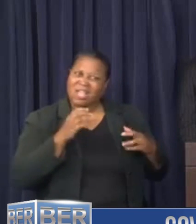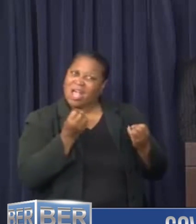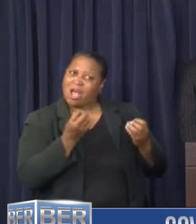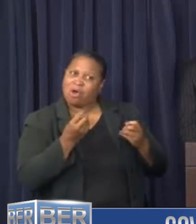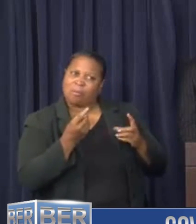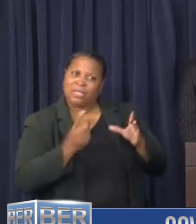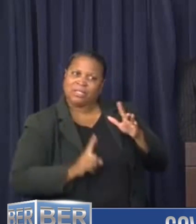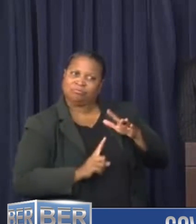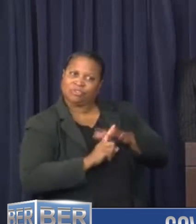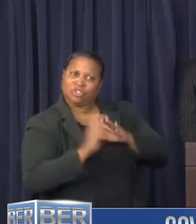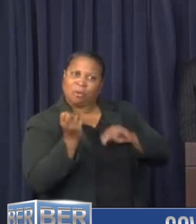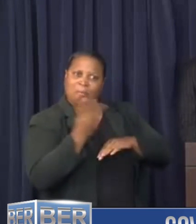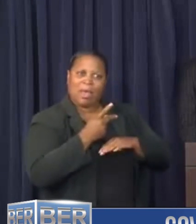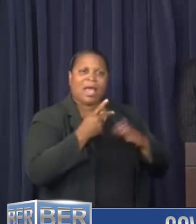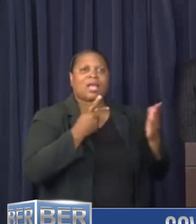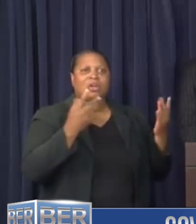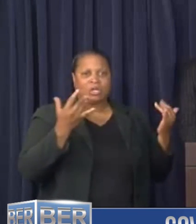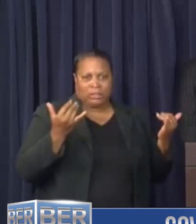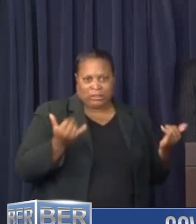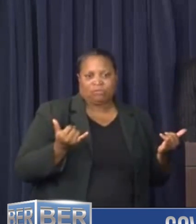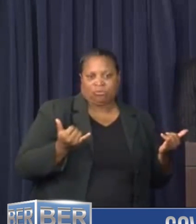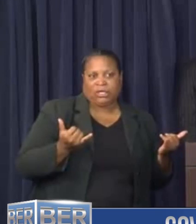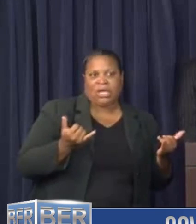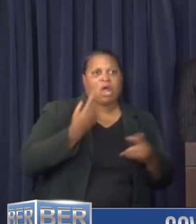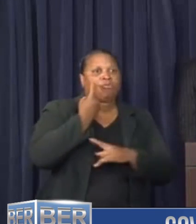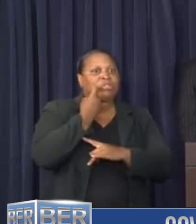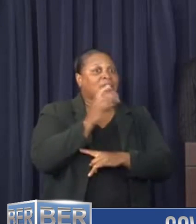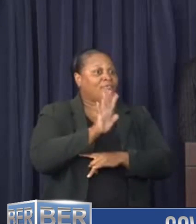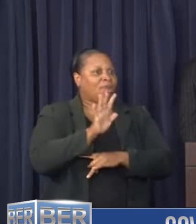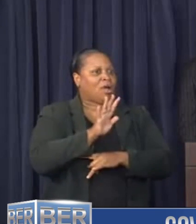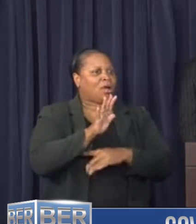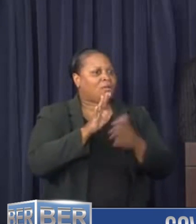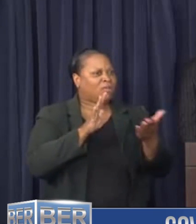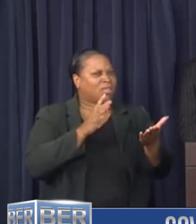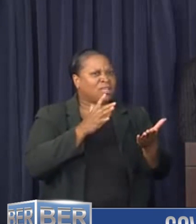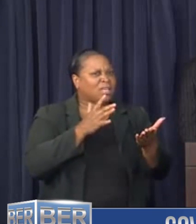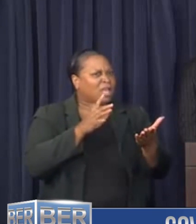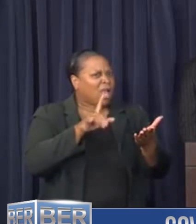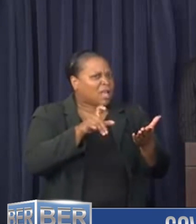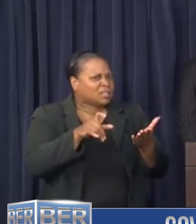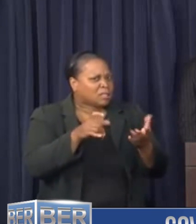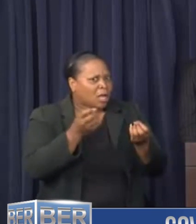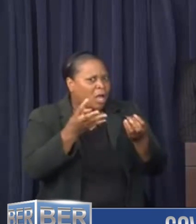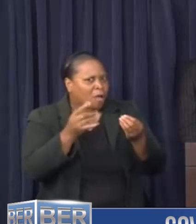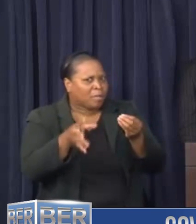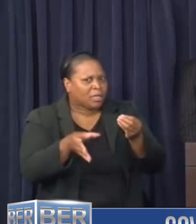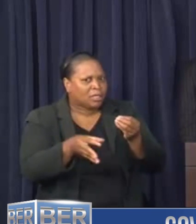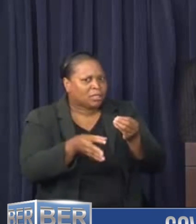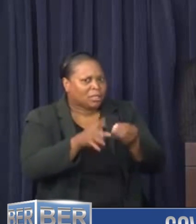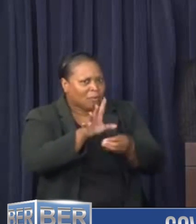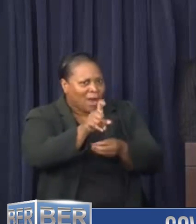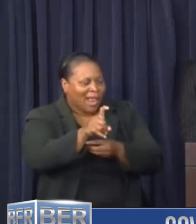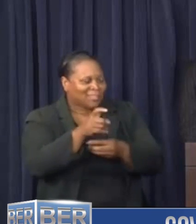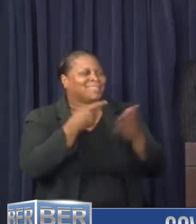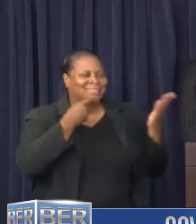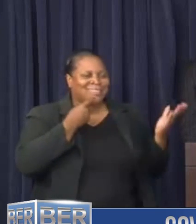and help? Right now, we've got five recent retirees. And how many were asked? Um, five.